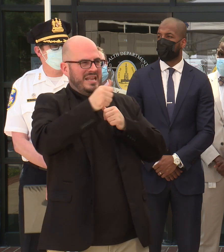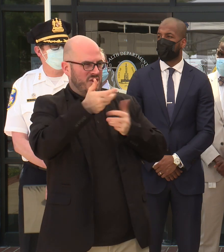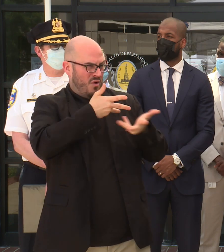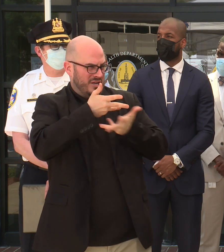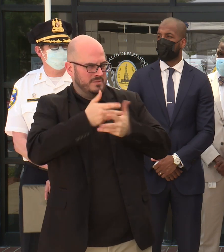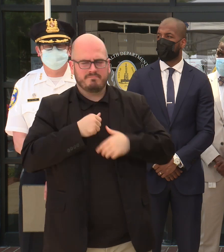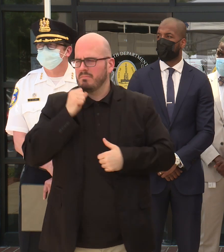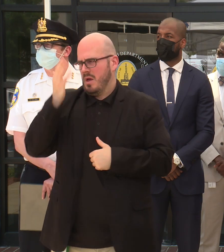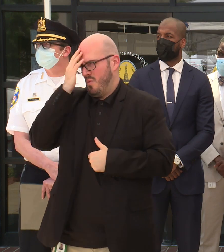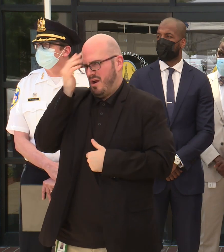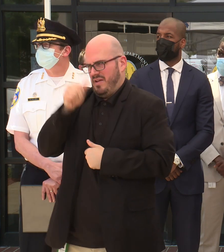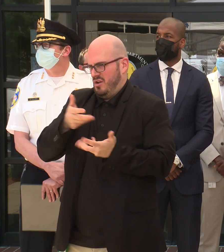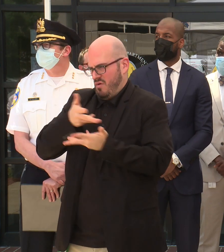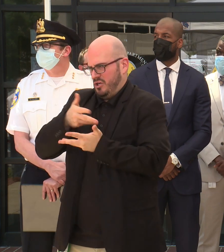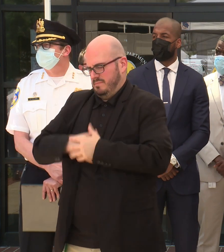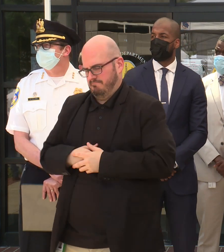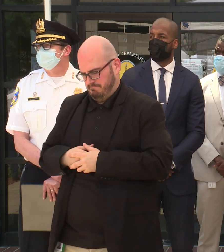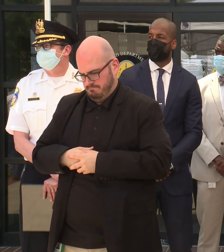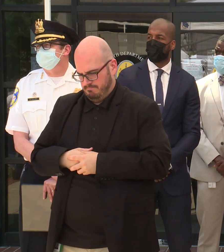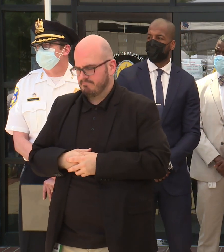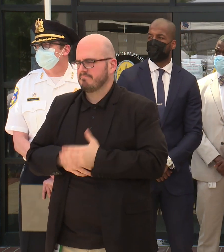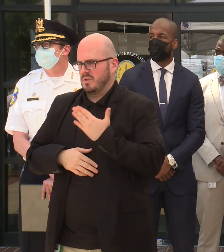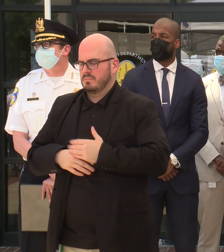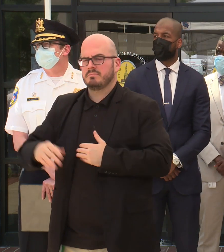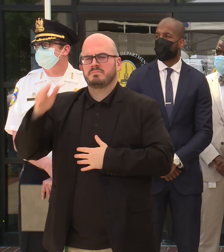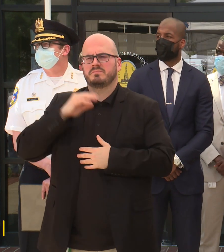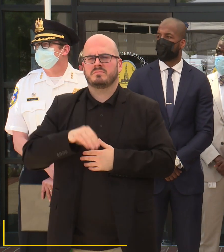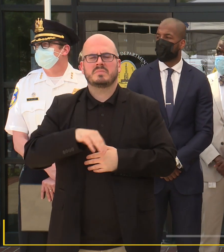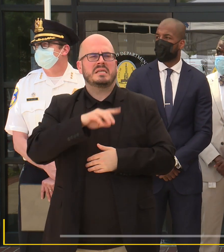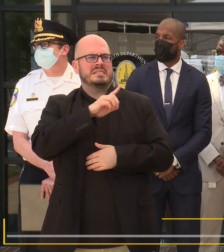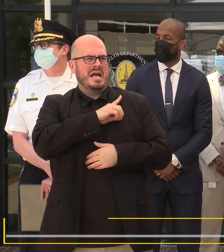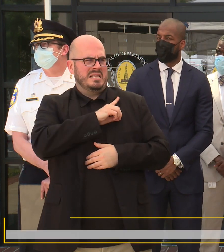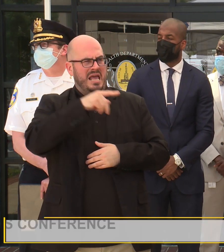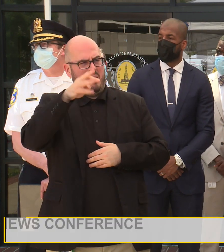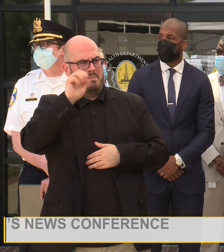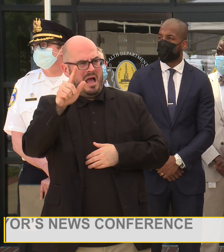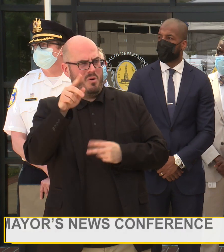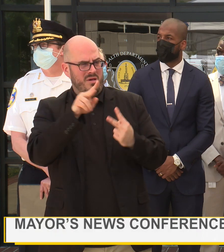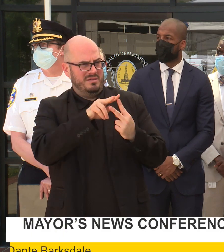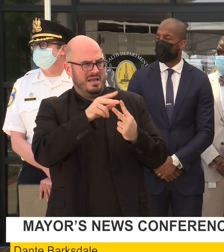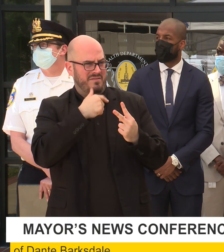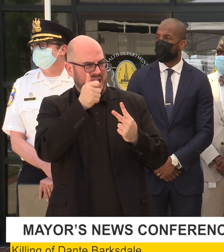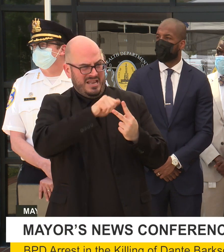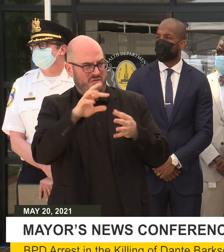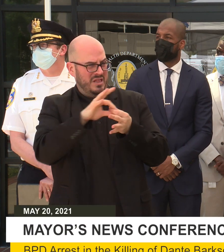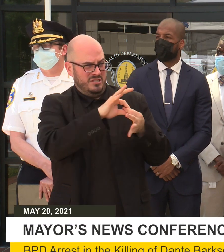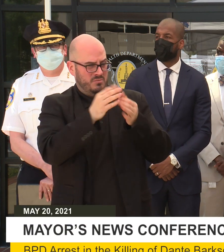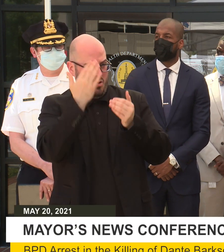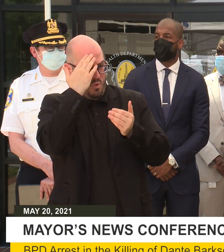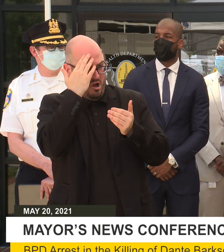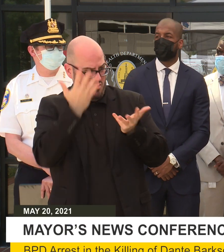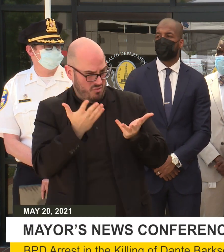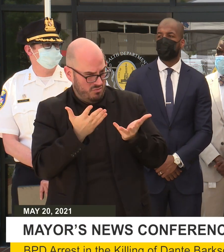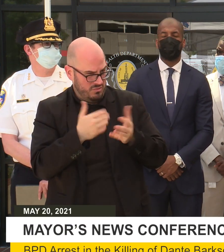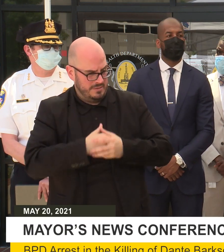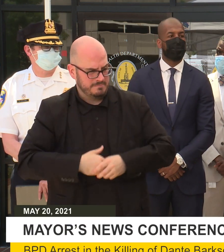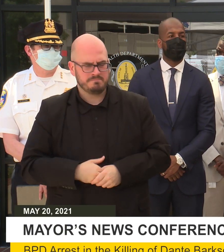I am not aware of any interaction. Thank you. Did Barksdale and Powell have any sort of relationship that you're aware of?